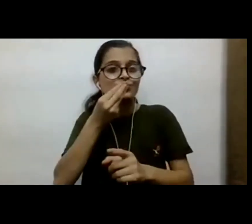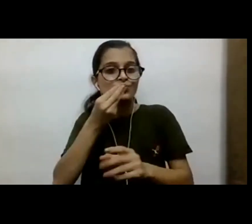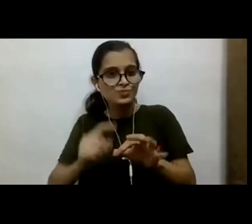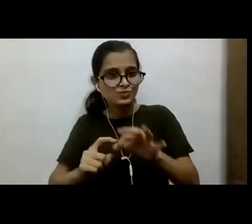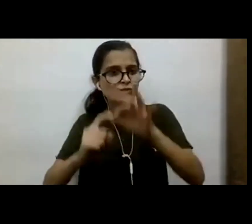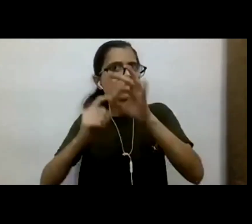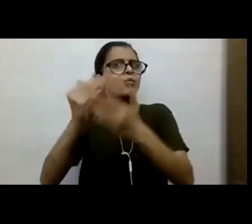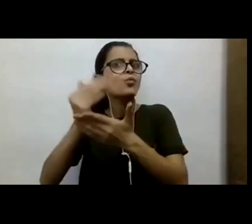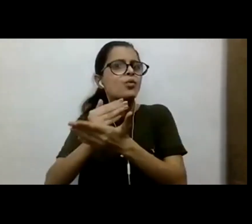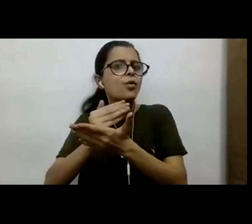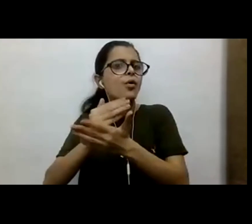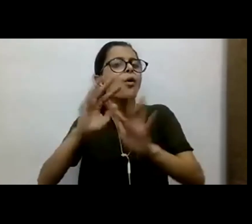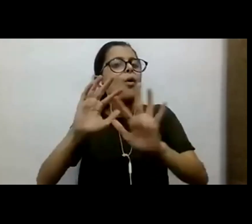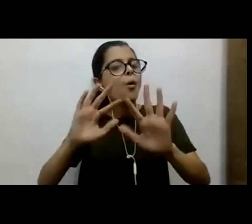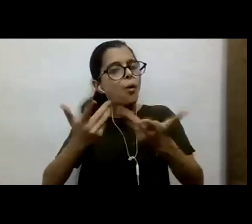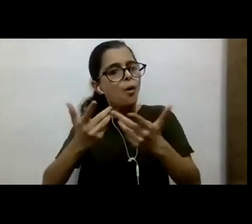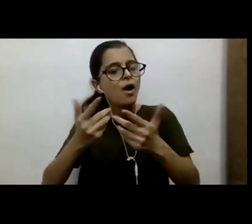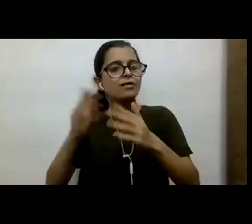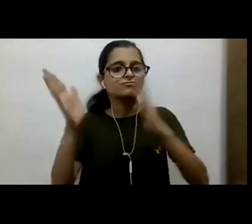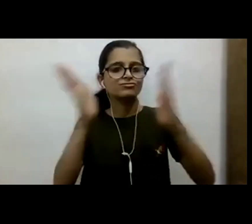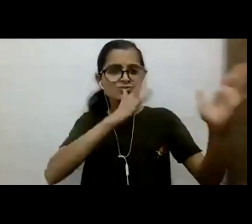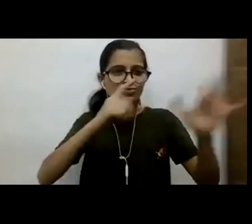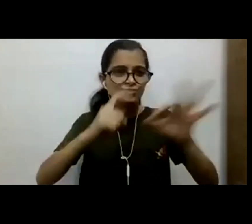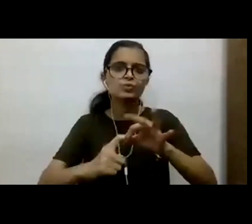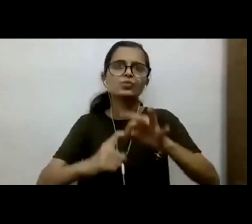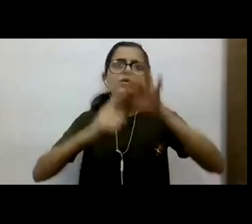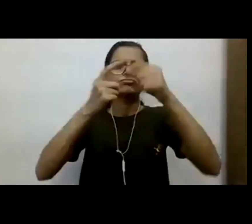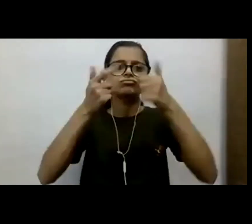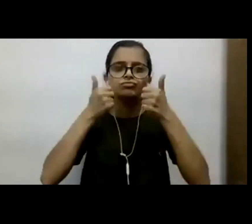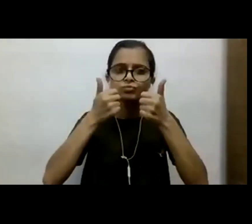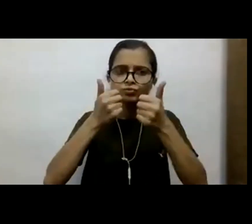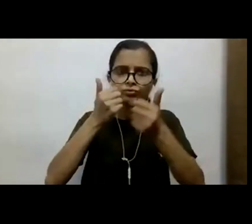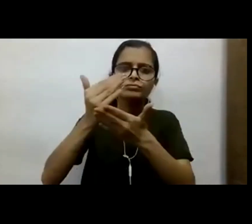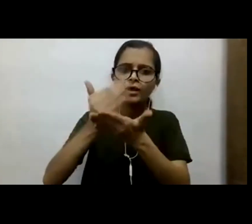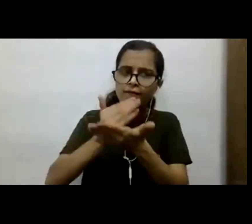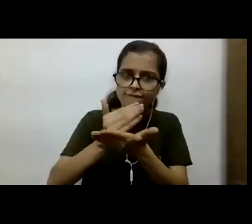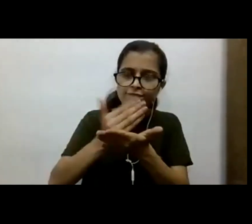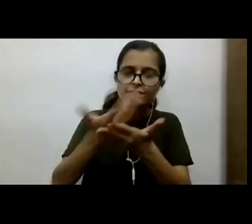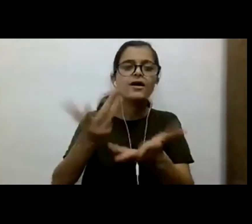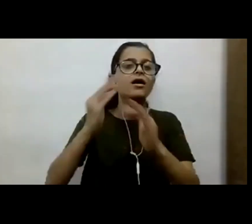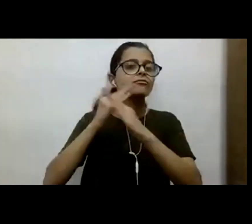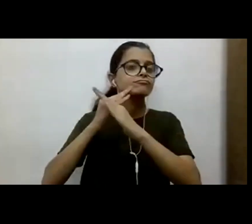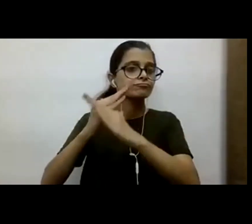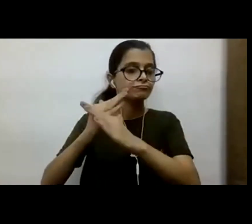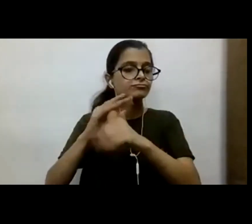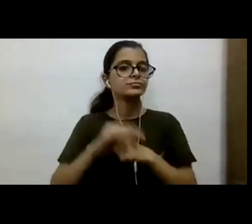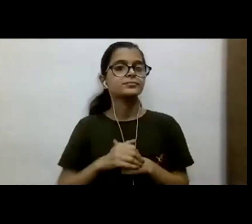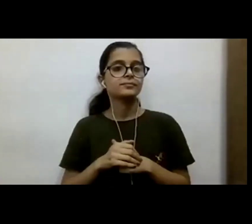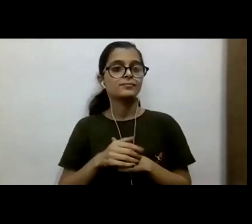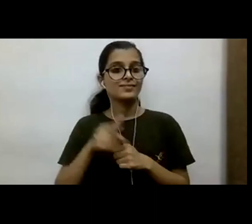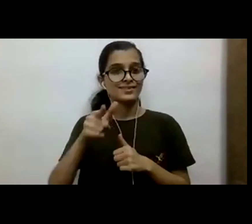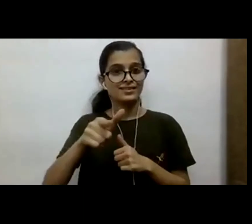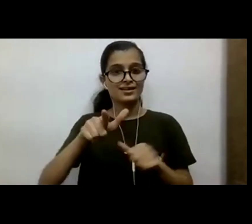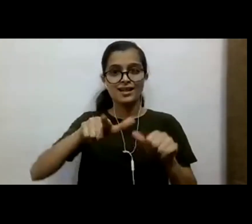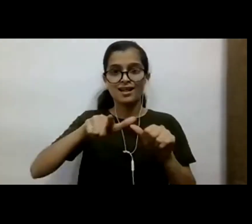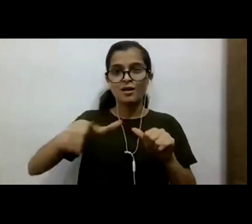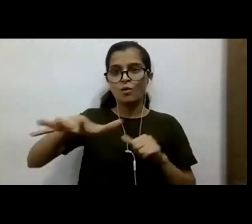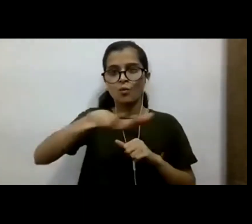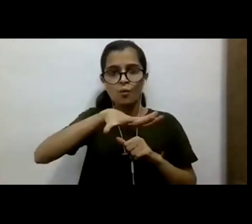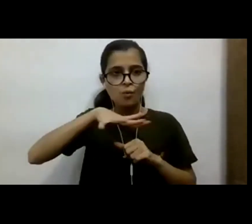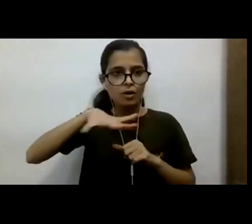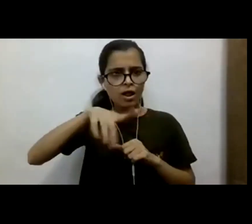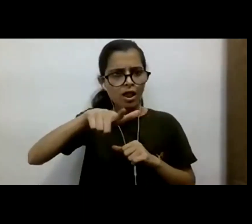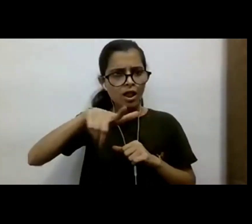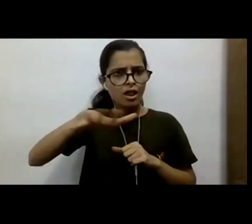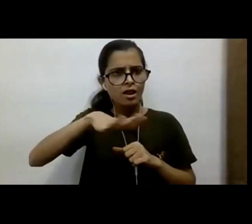the safety of air, quality of air, ensuring good quality of air, and then making sure that the locals are, you know, not